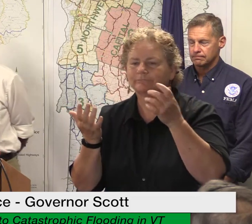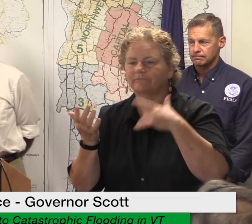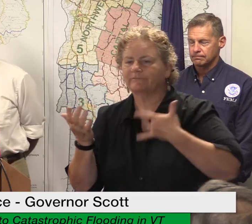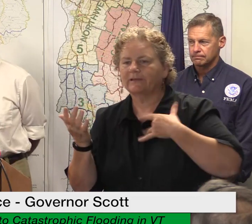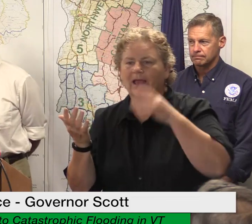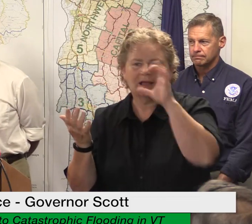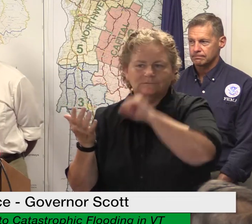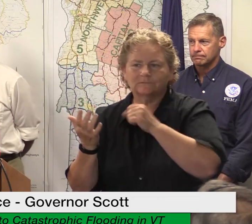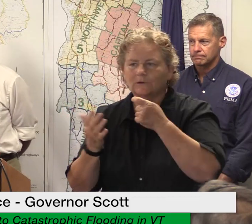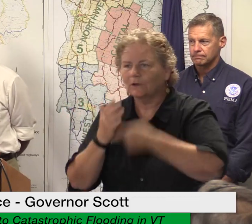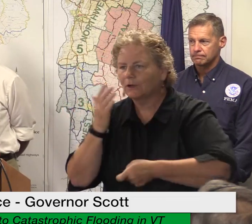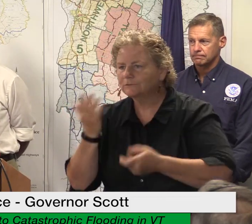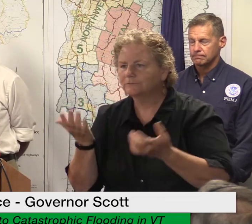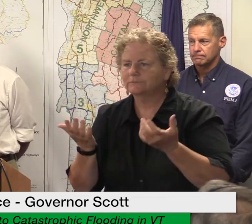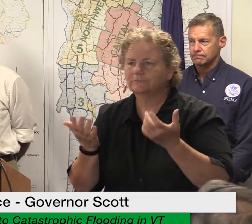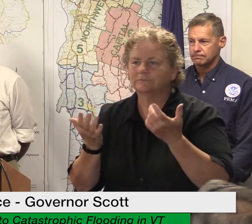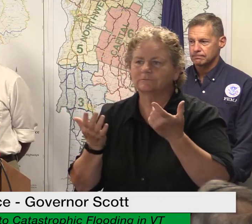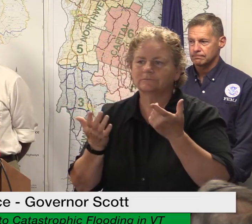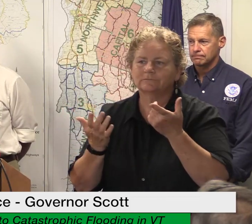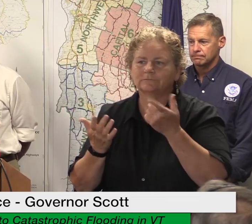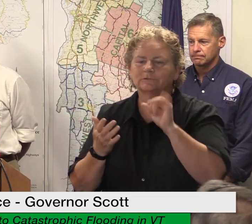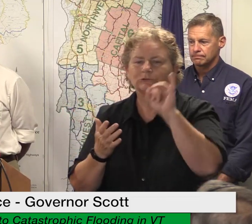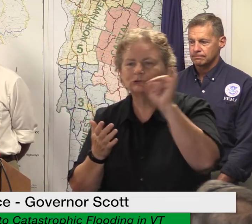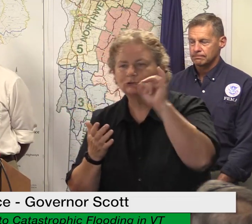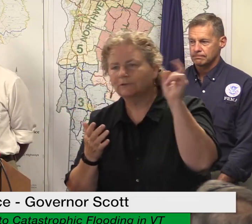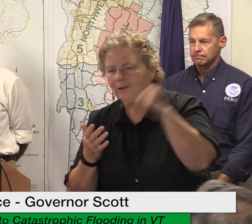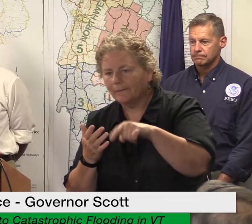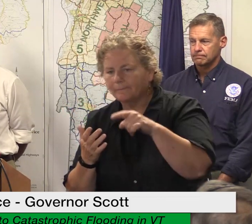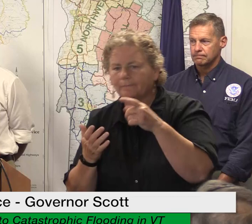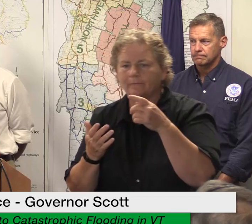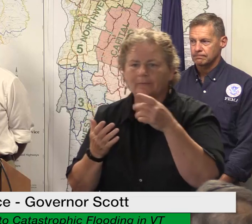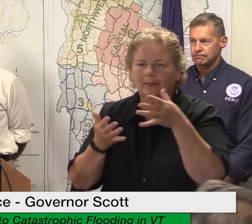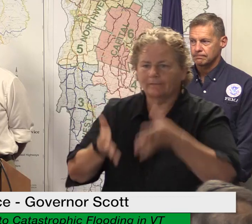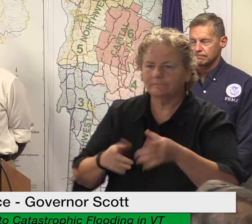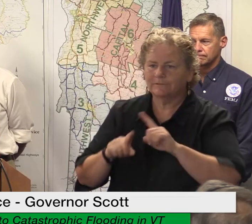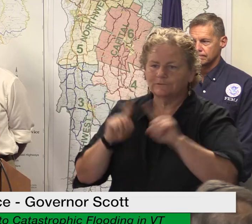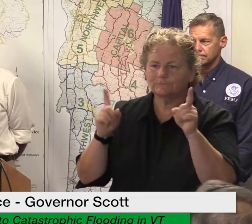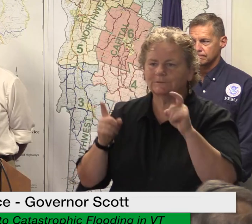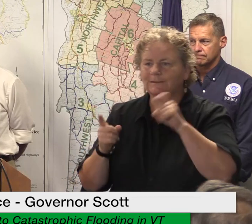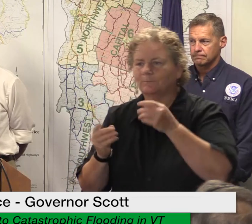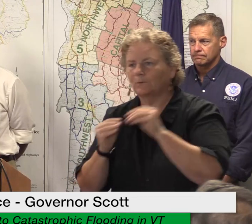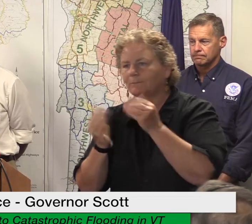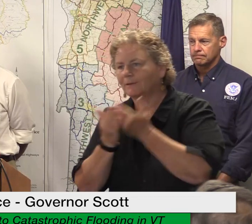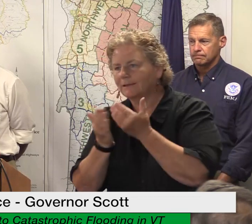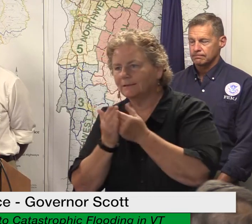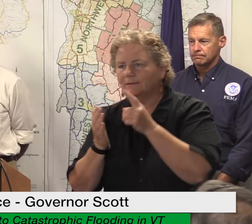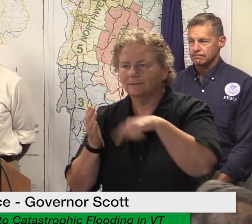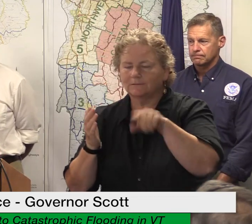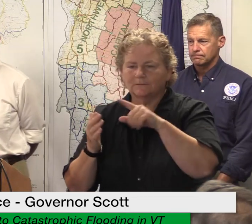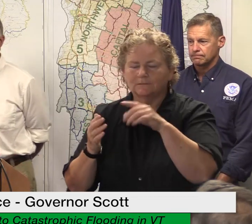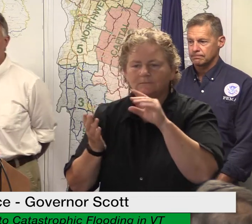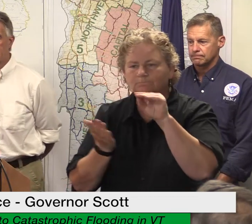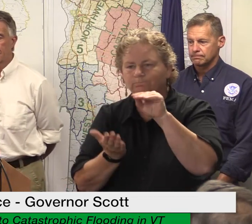understand that recovery from such a catastrophic event requires a collective effort the arrival of this state